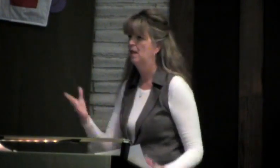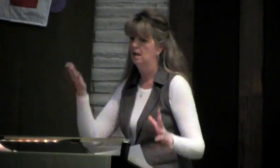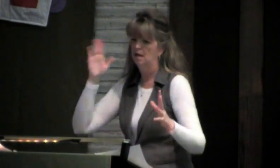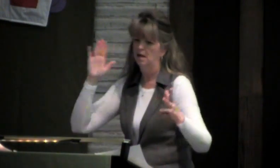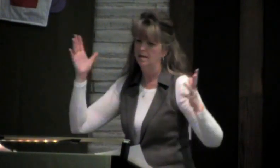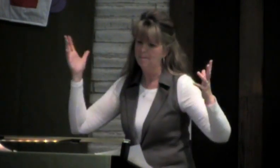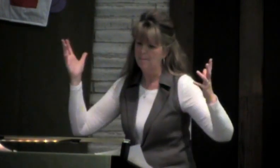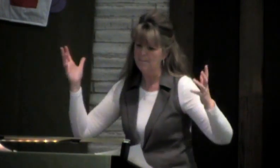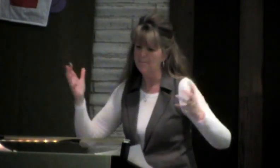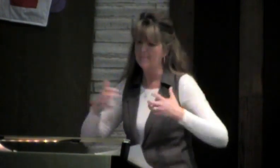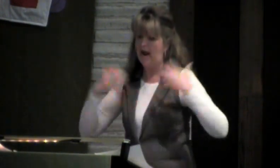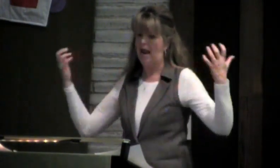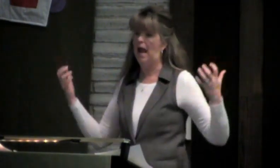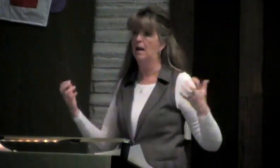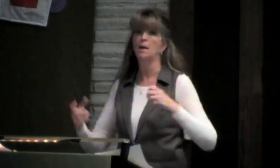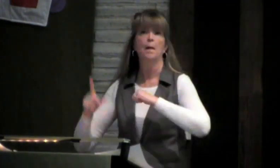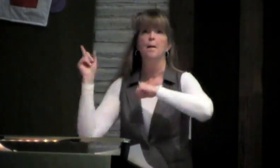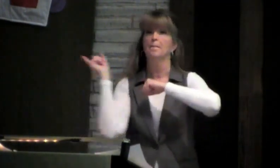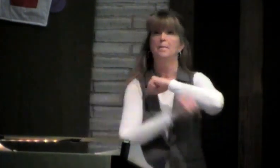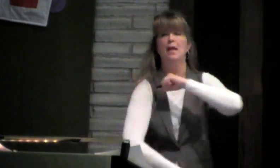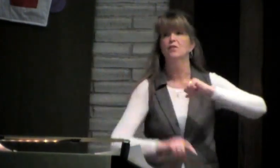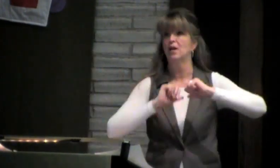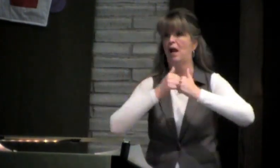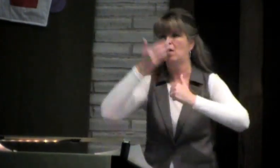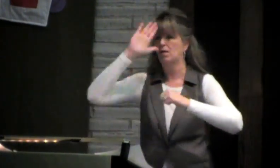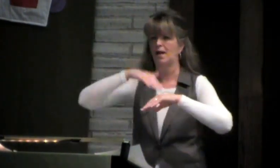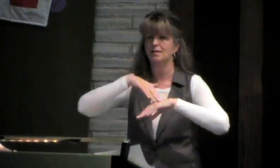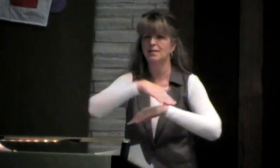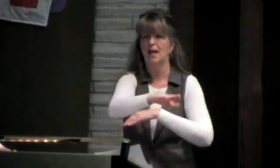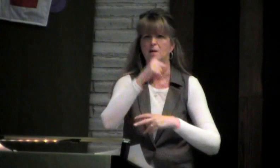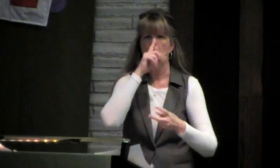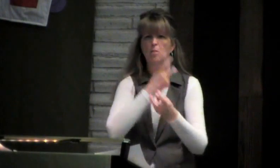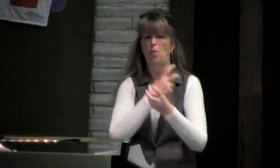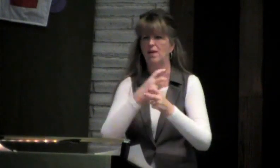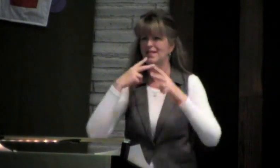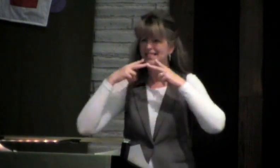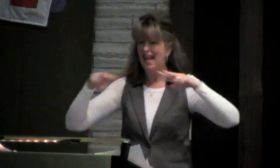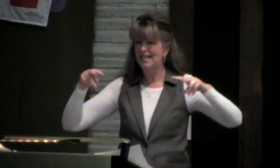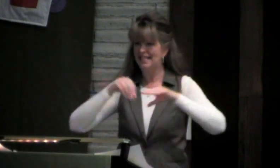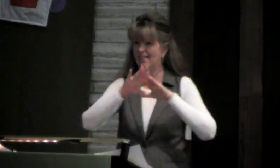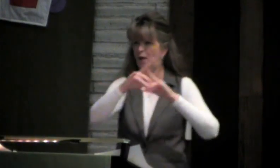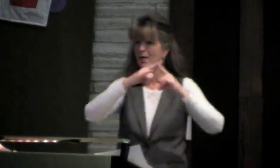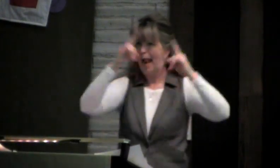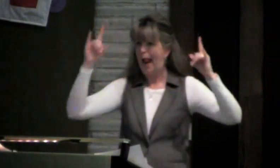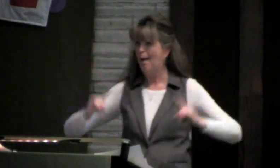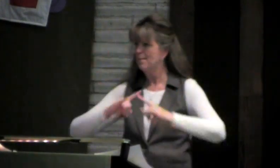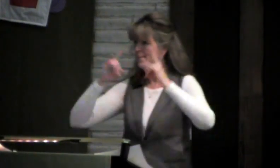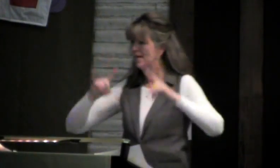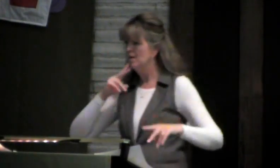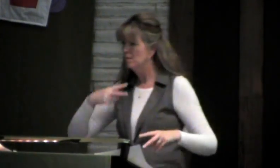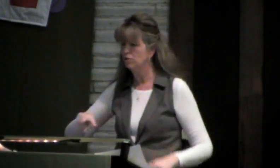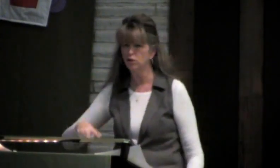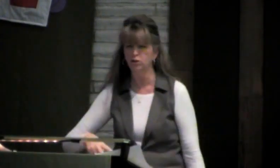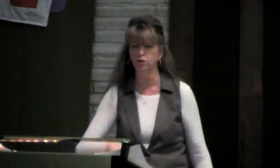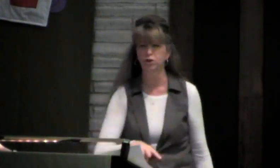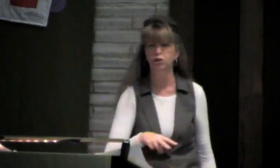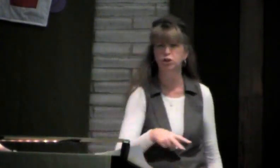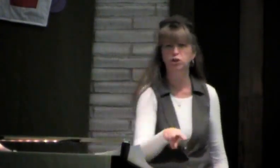very critical of each other, and they were full of complaints, they were angry, and God sent a poisonous snake into the camp,